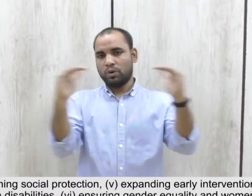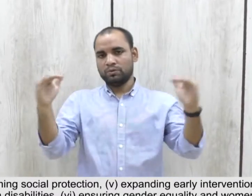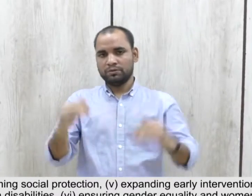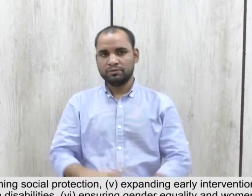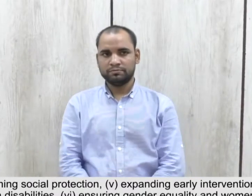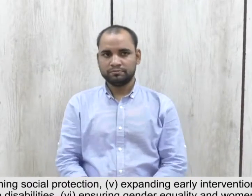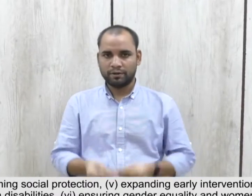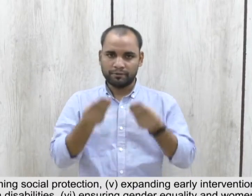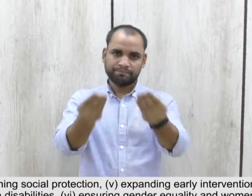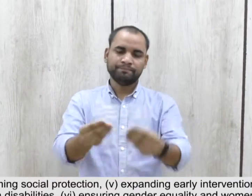women's empowerment